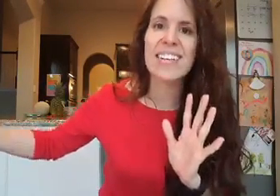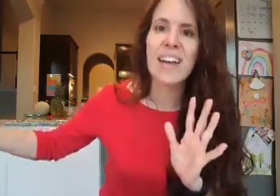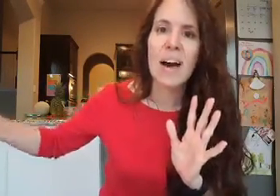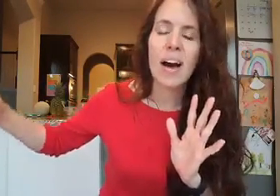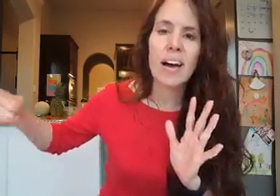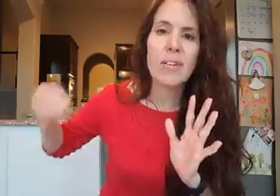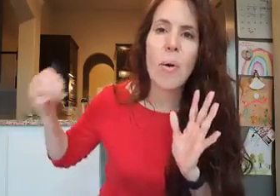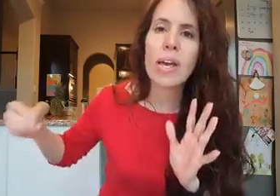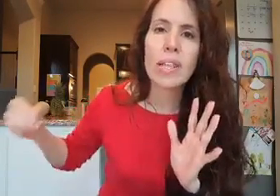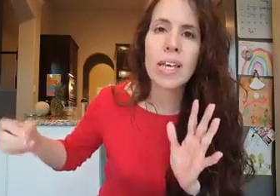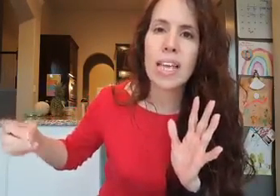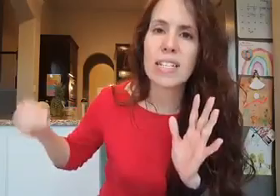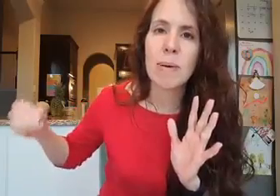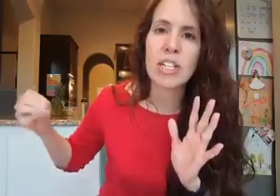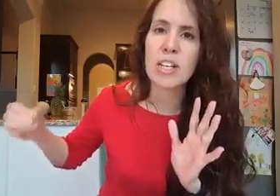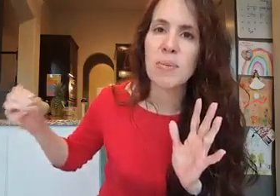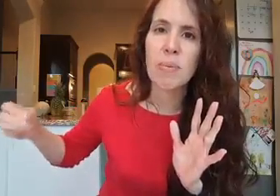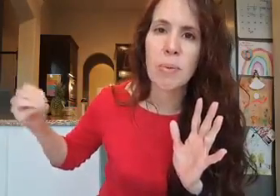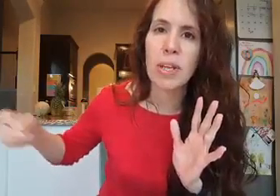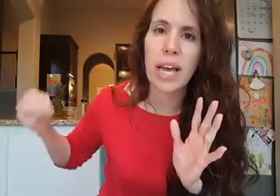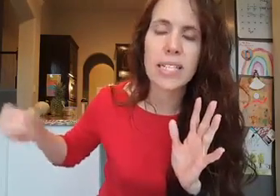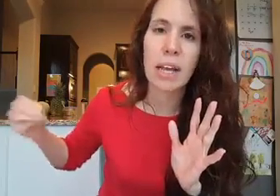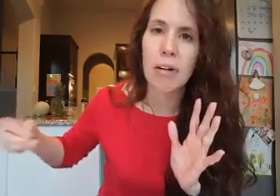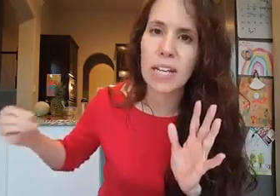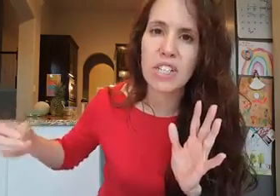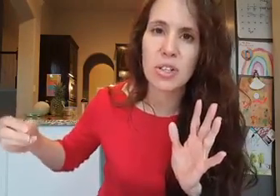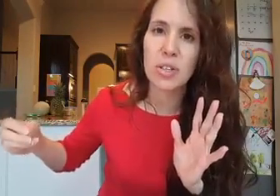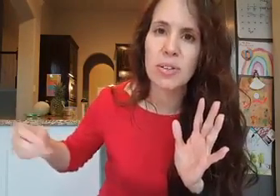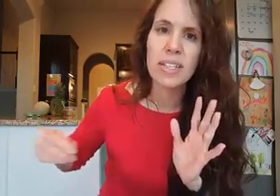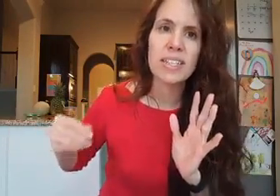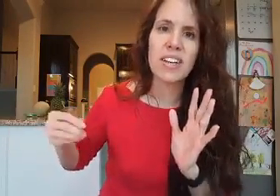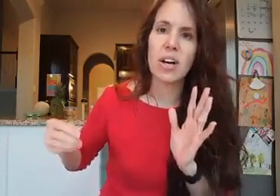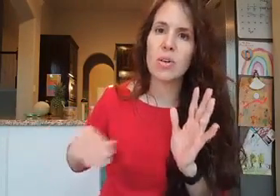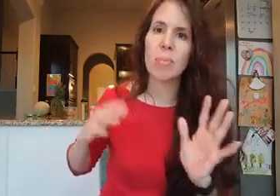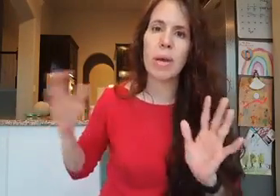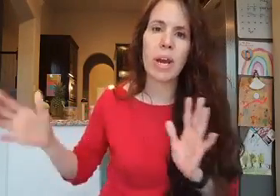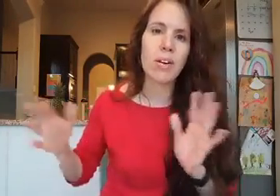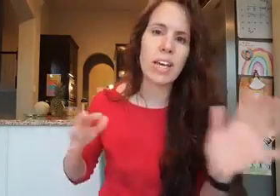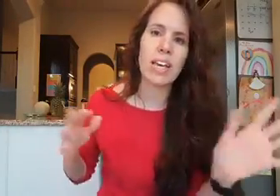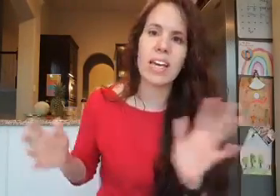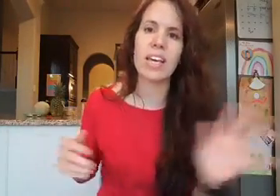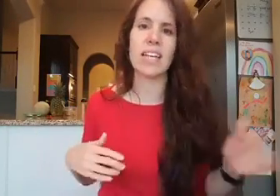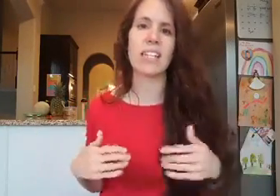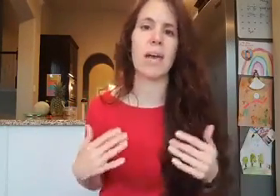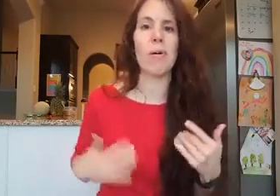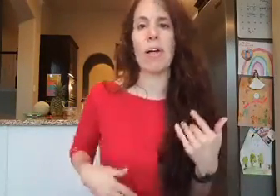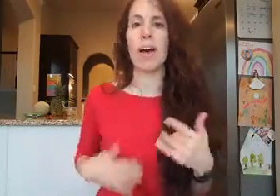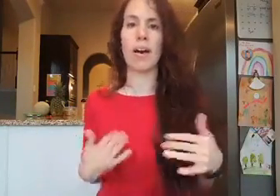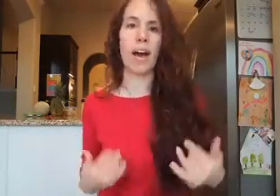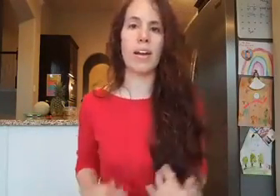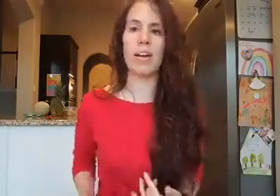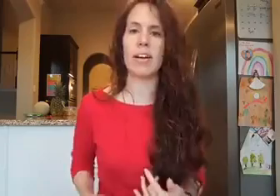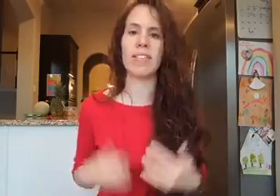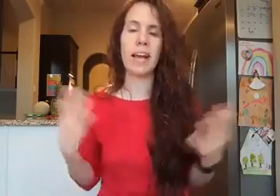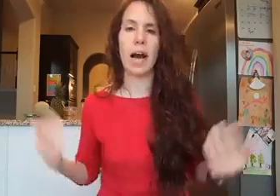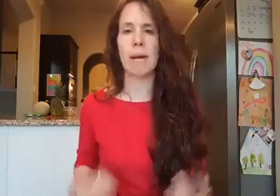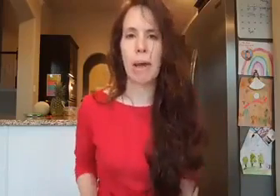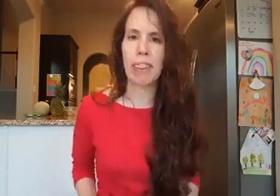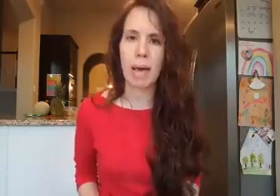that annoying thing that especially us women, we like to enter into, you know, comparing and saying, I know, thank God I'm not that